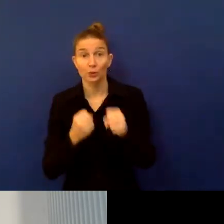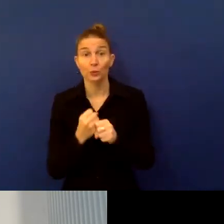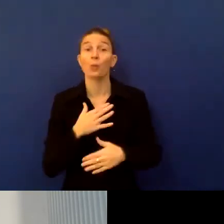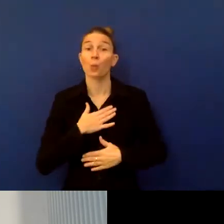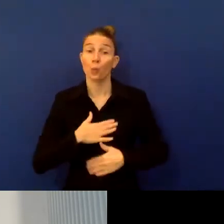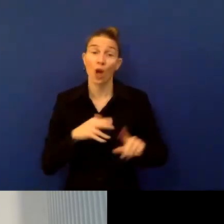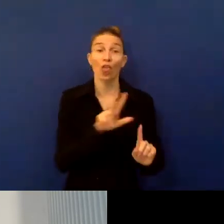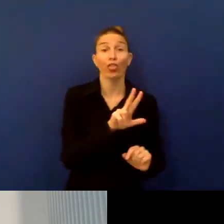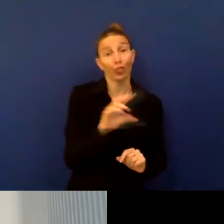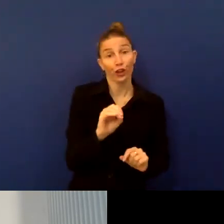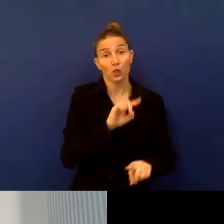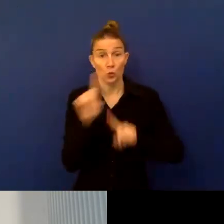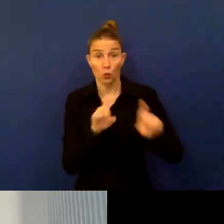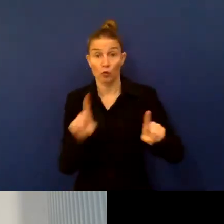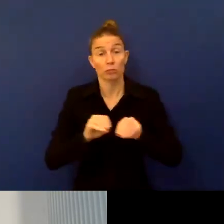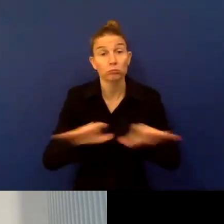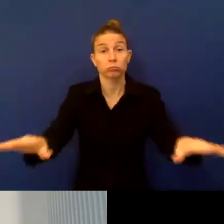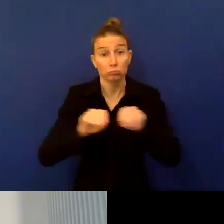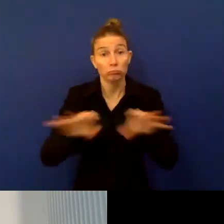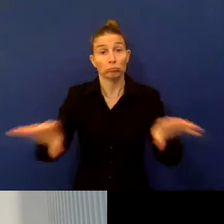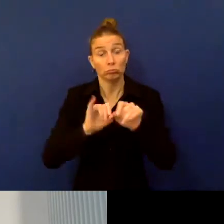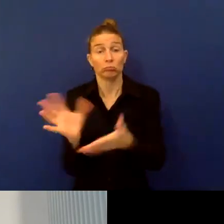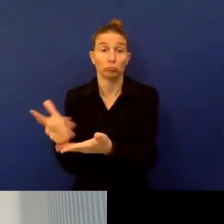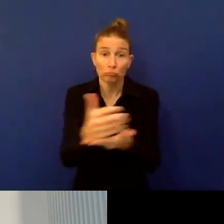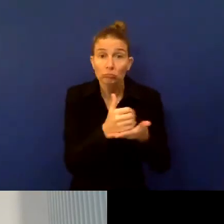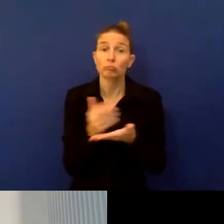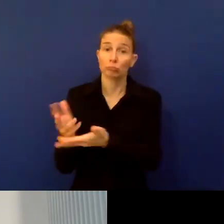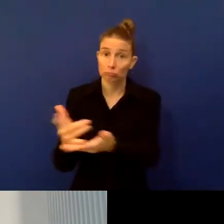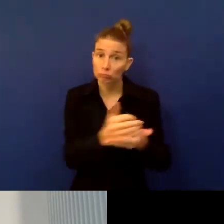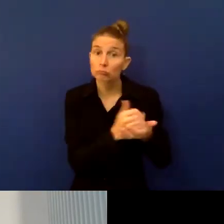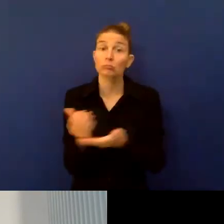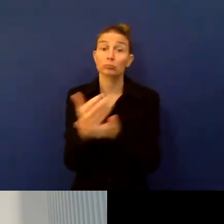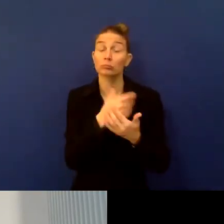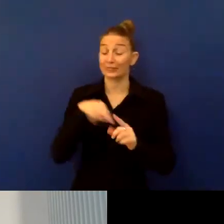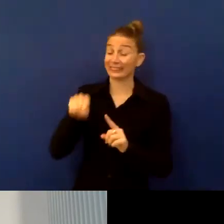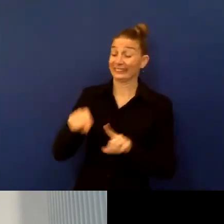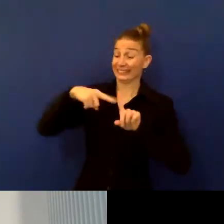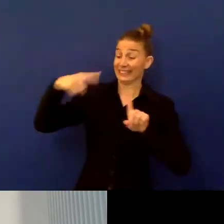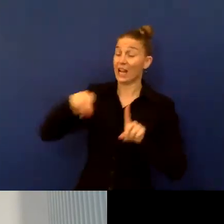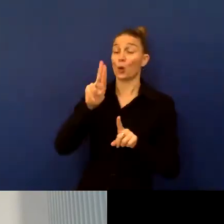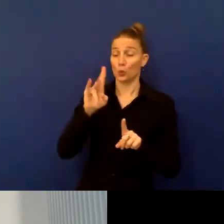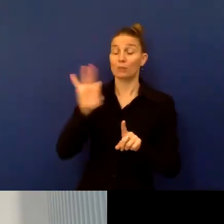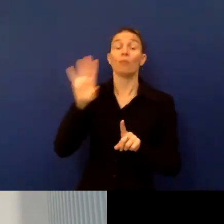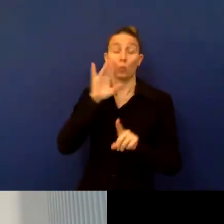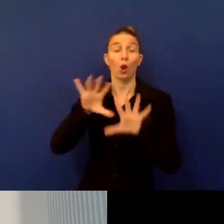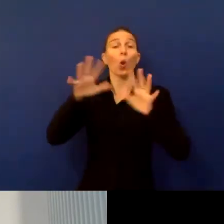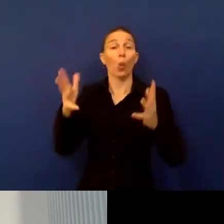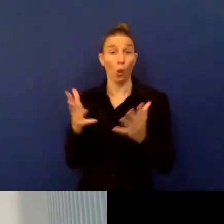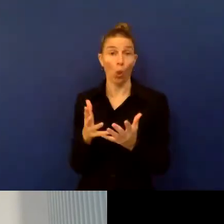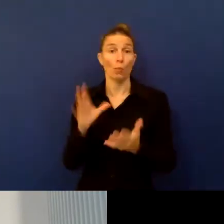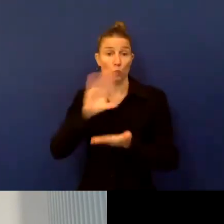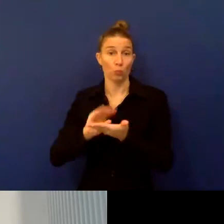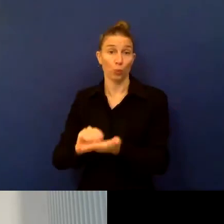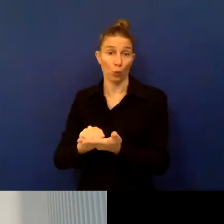surveys that will be collected. And with this data, UNICEF plan to release a global report on children with disabilities